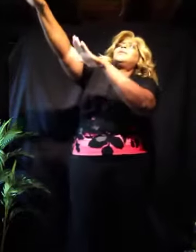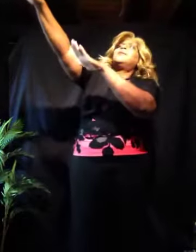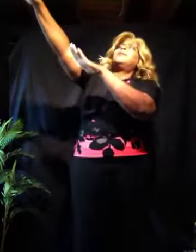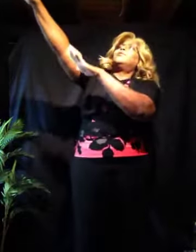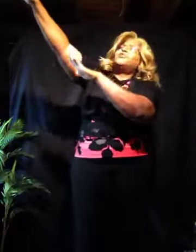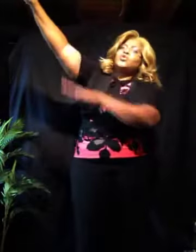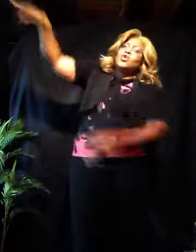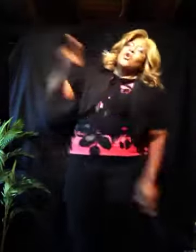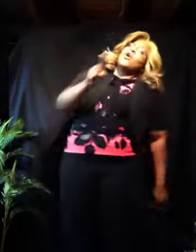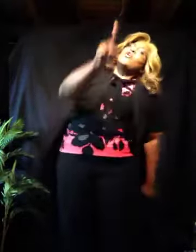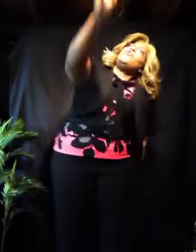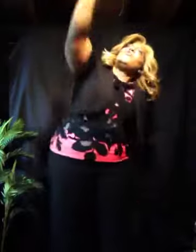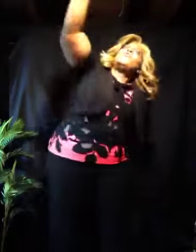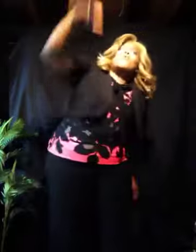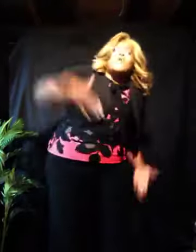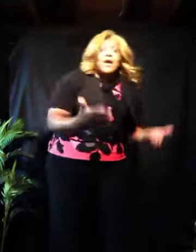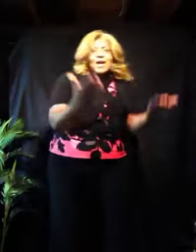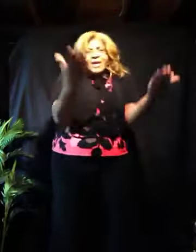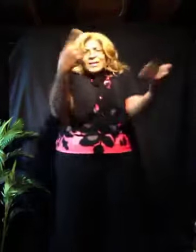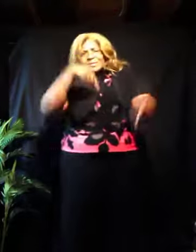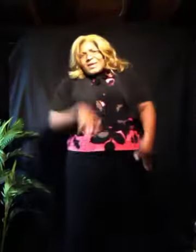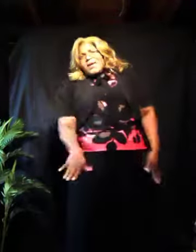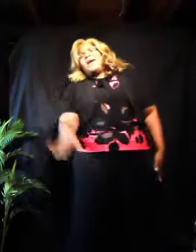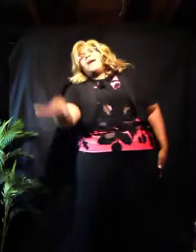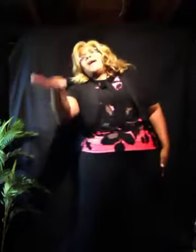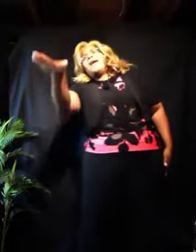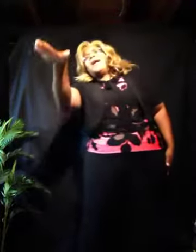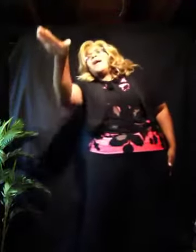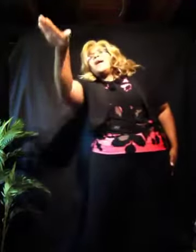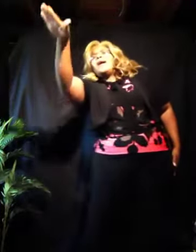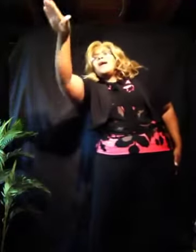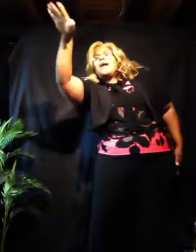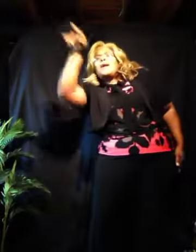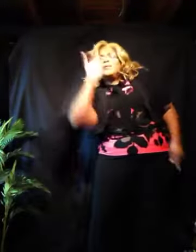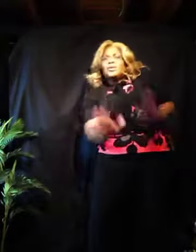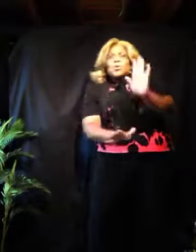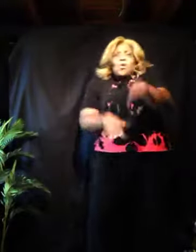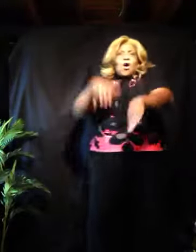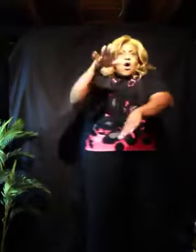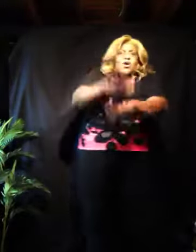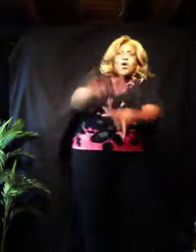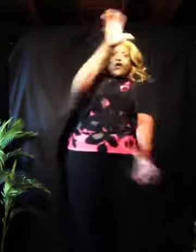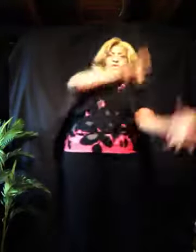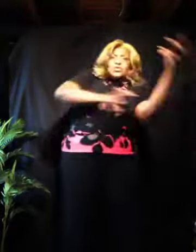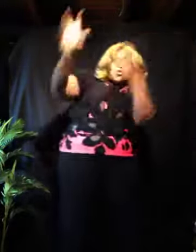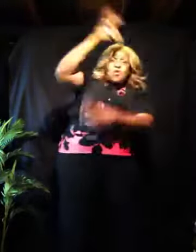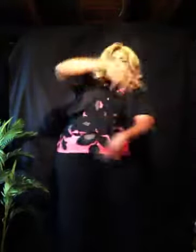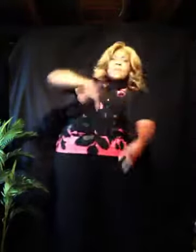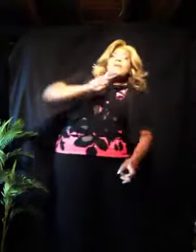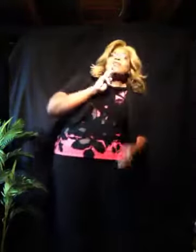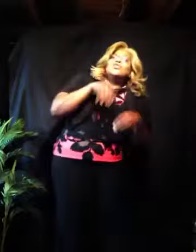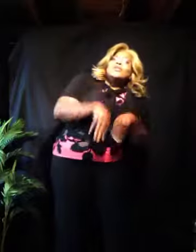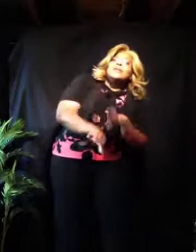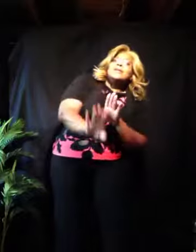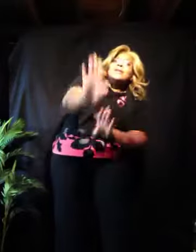You've raised me up to what good stories see